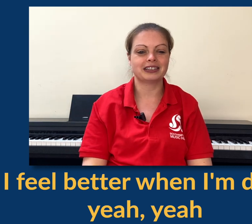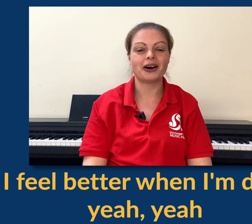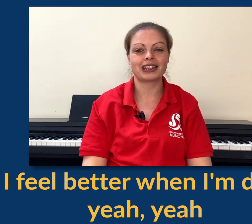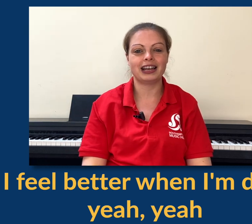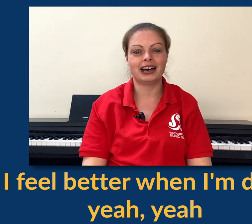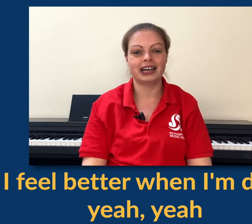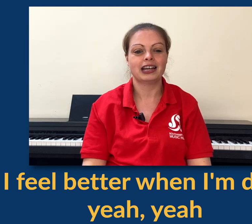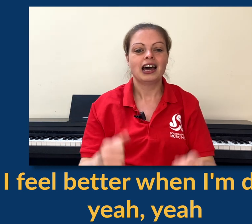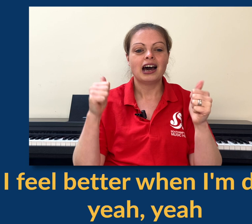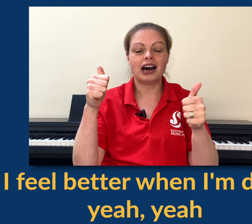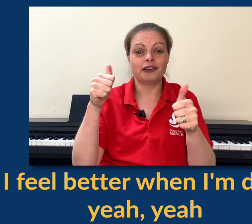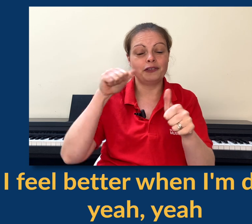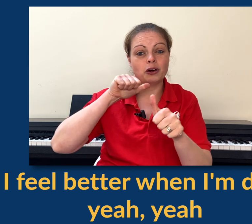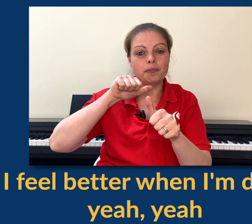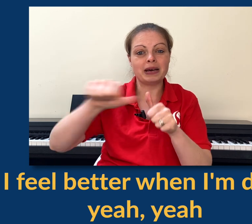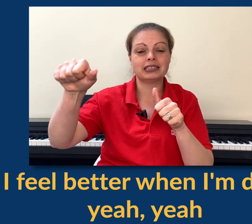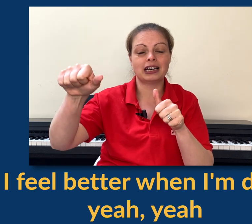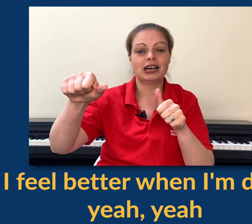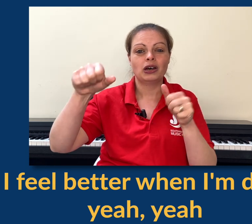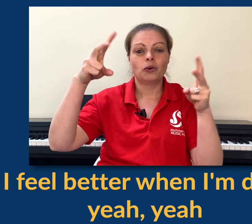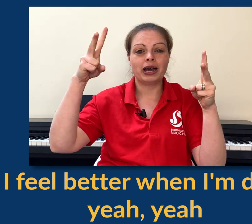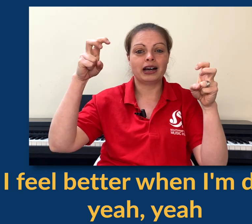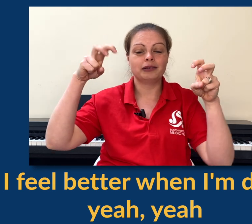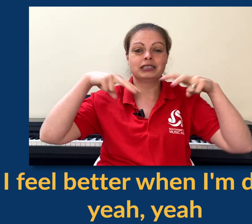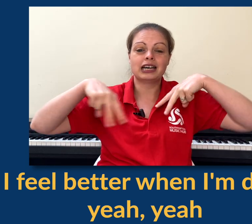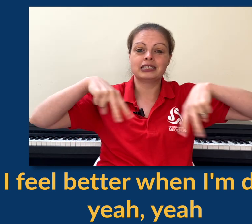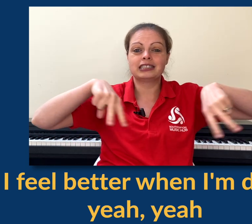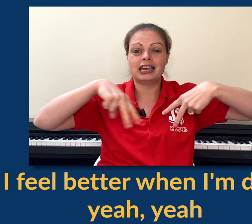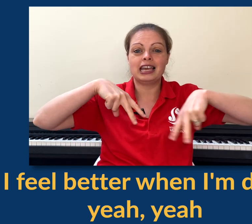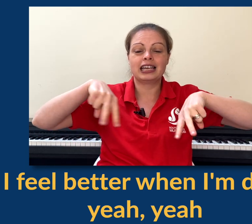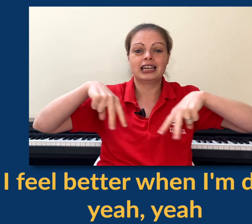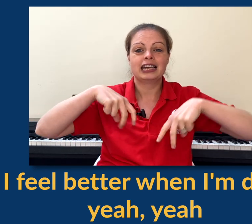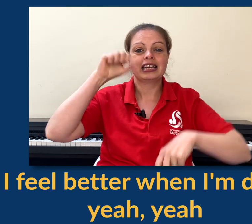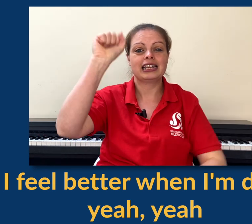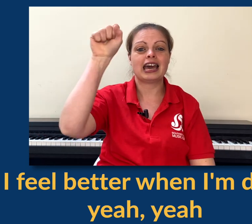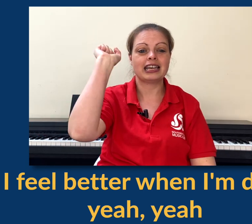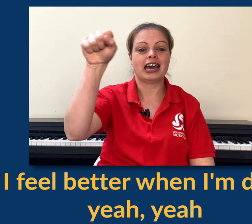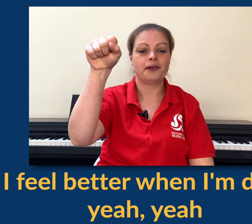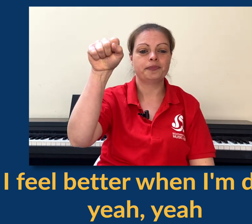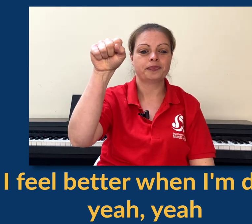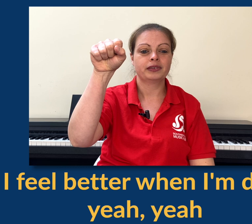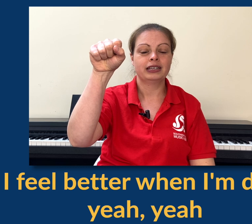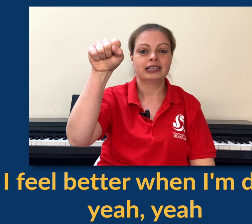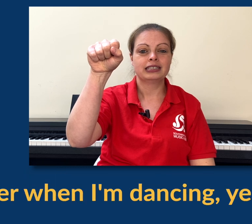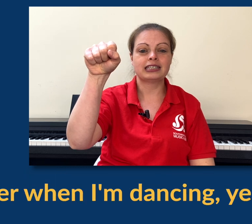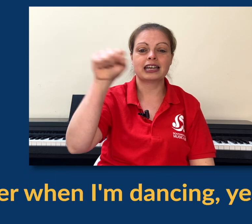Brilliant. So the whole of that line, I feel better when I'm dancing. Yeah. Yeah.